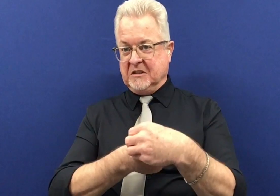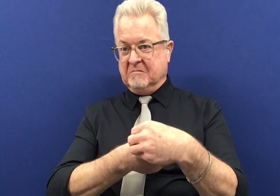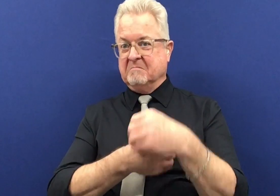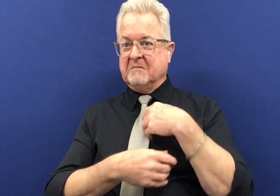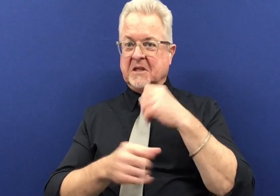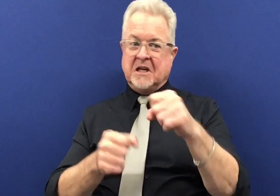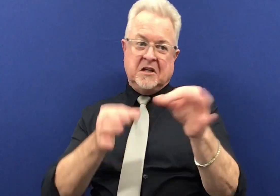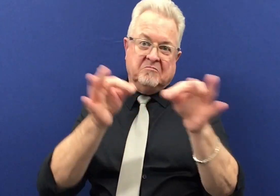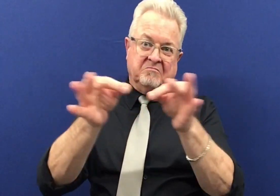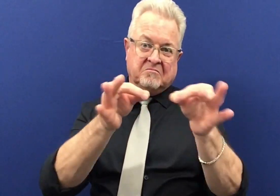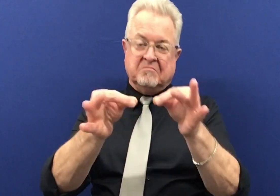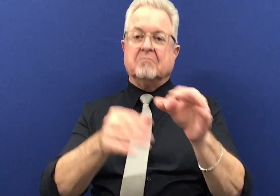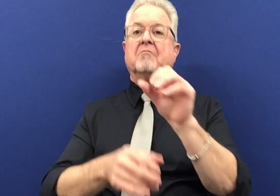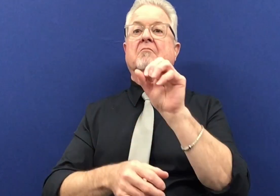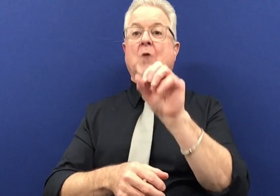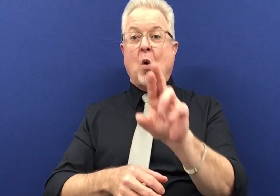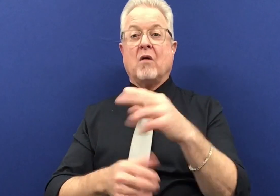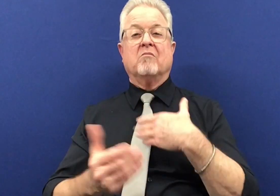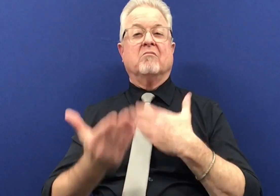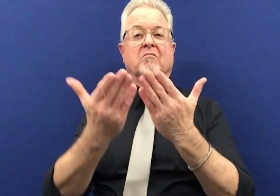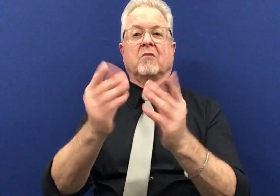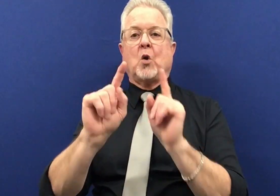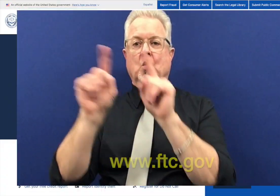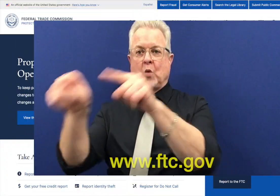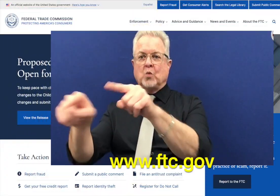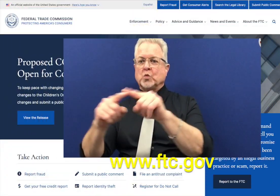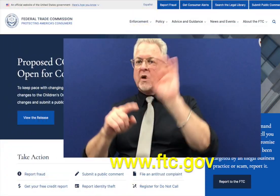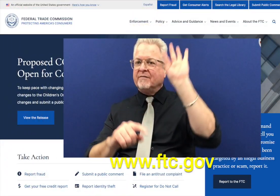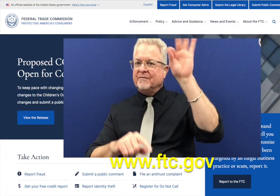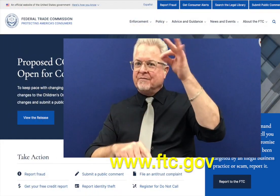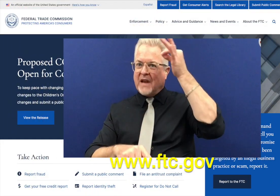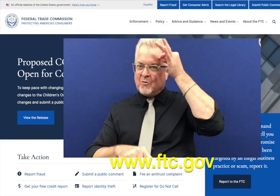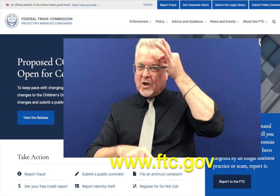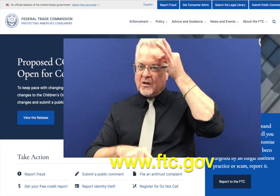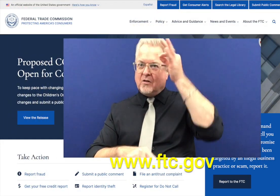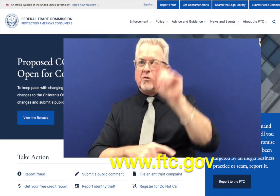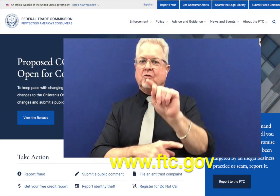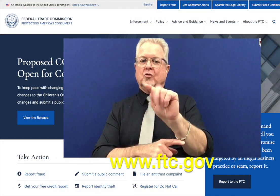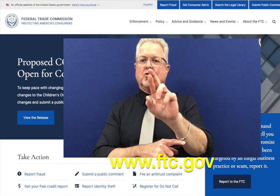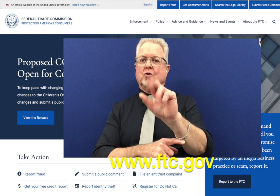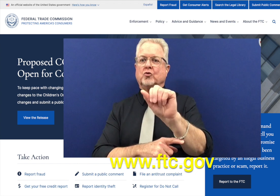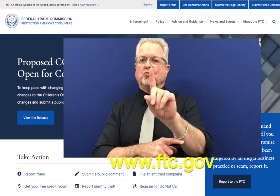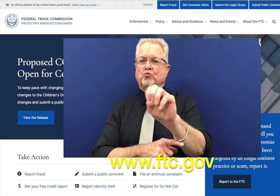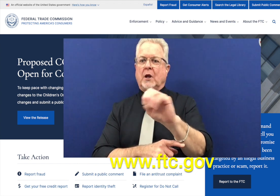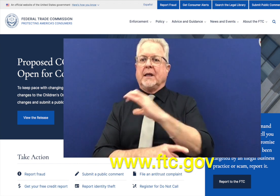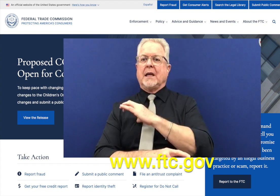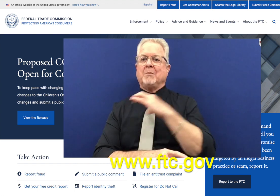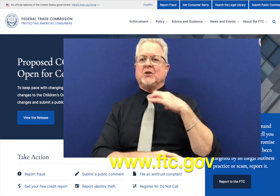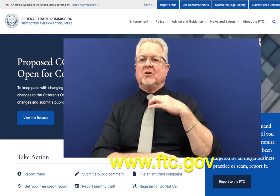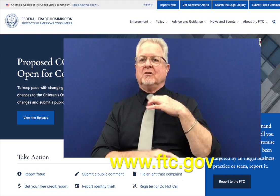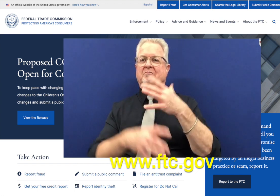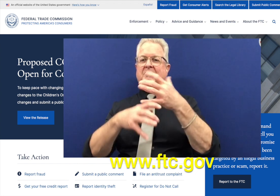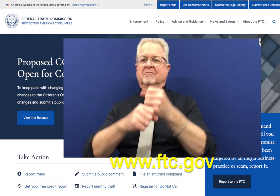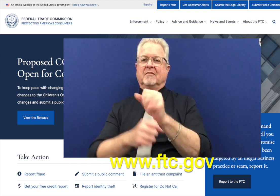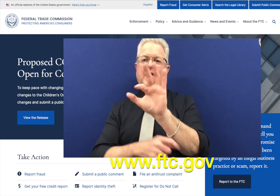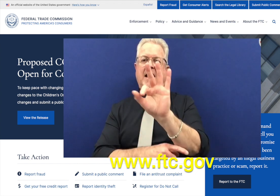at my office and we can talk about it some more also you can go to the federal trade commission